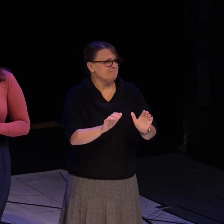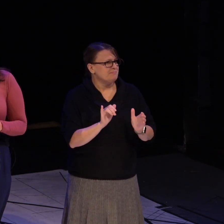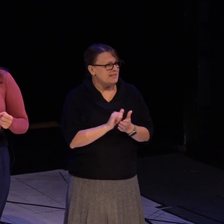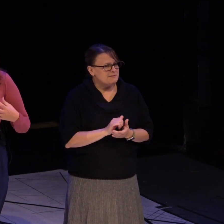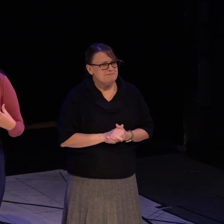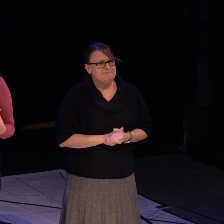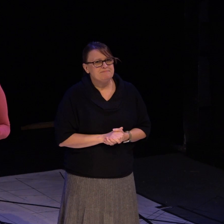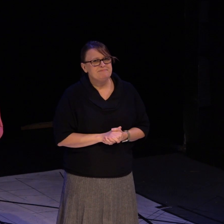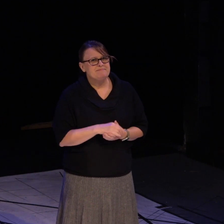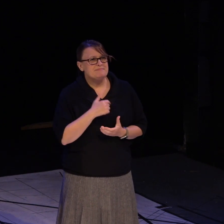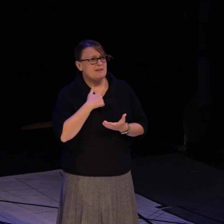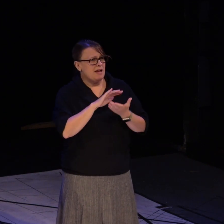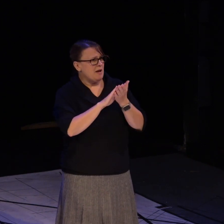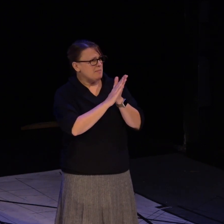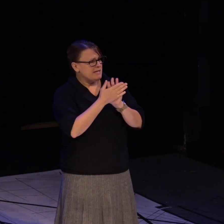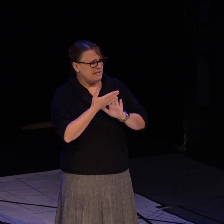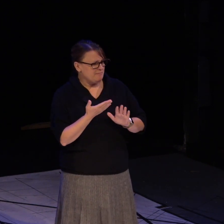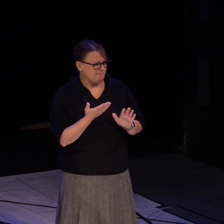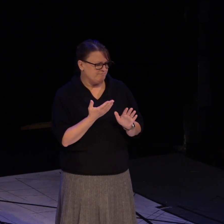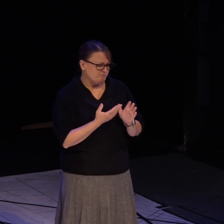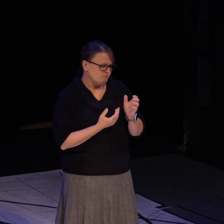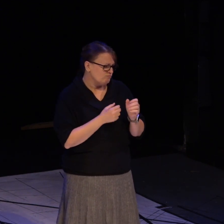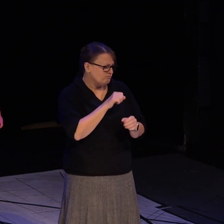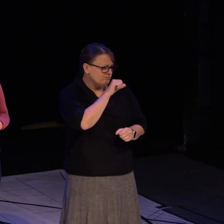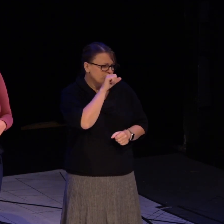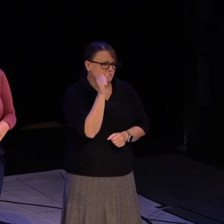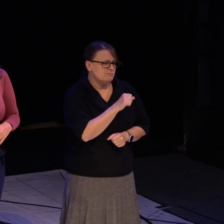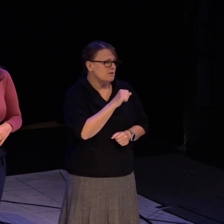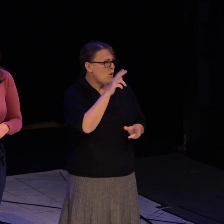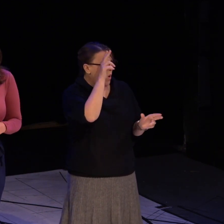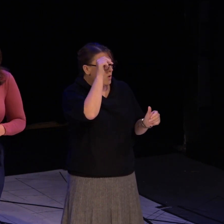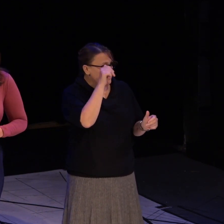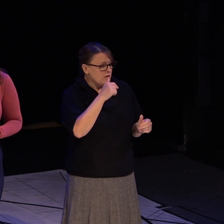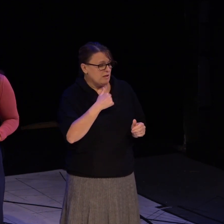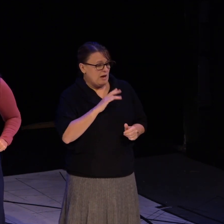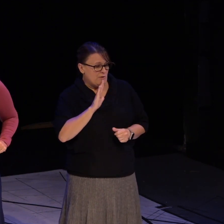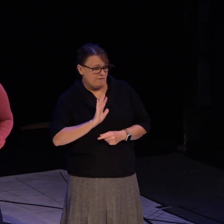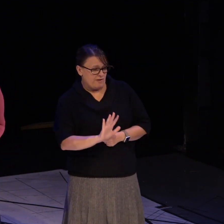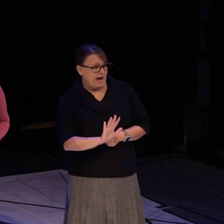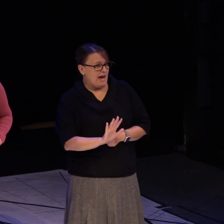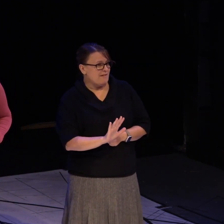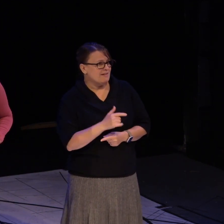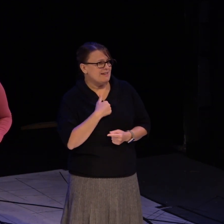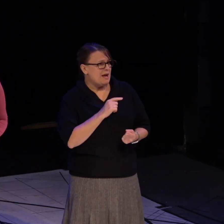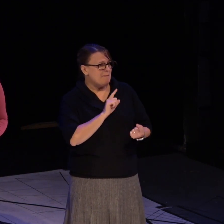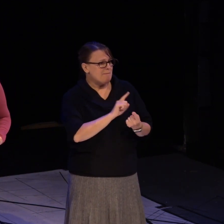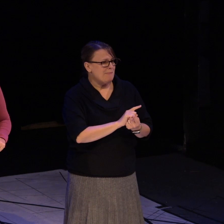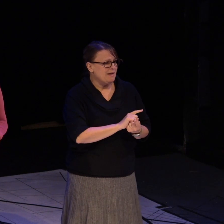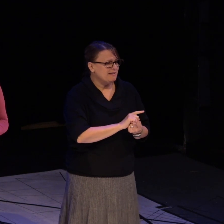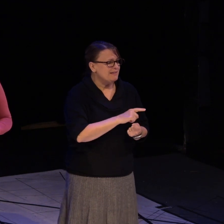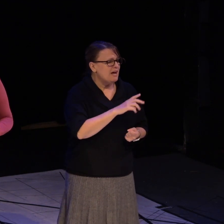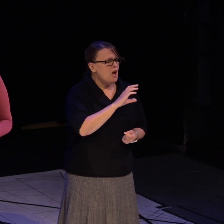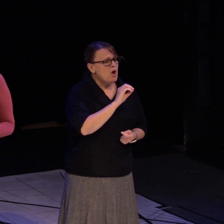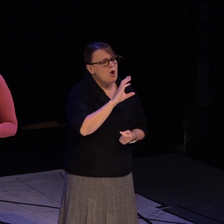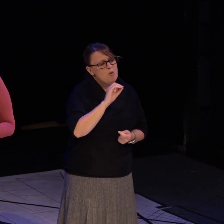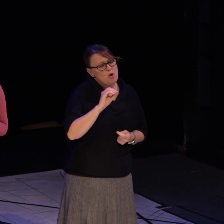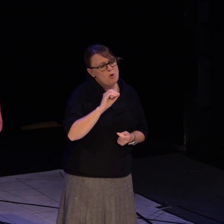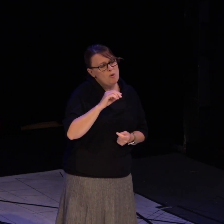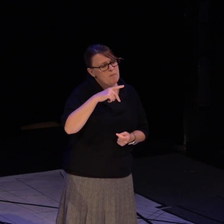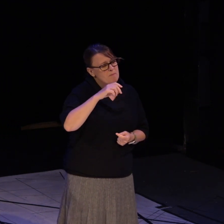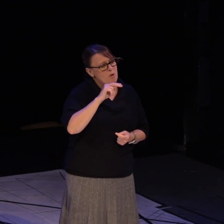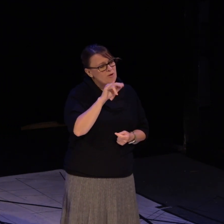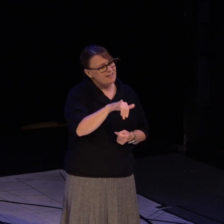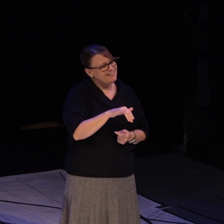And I became an equine enthusiast at the age of five when I met Coco the Pony. One of my